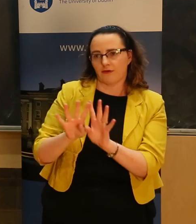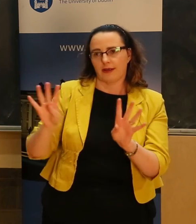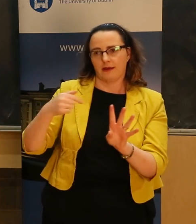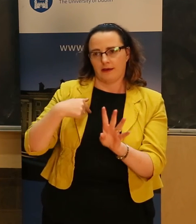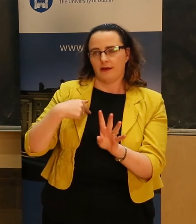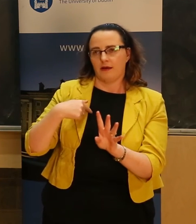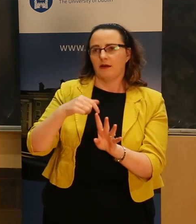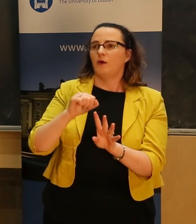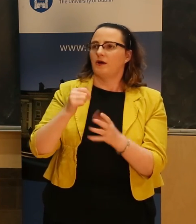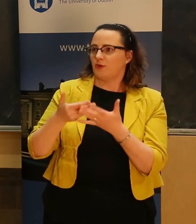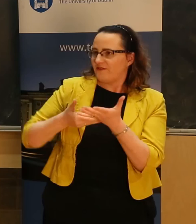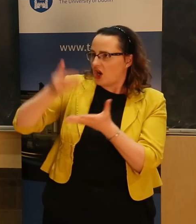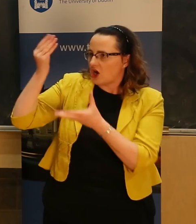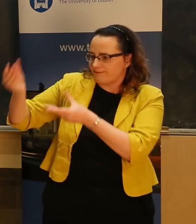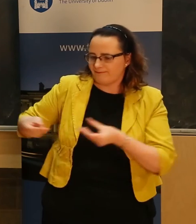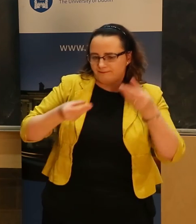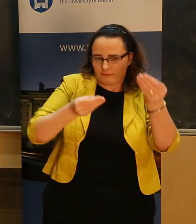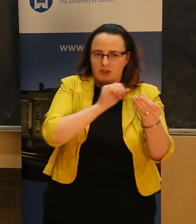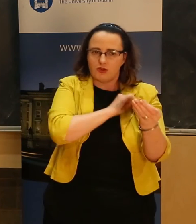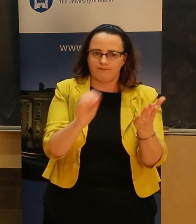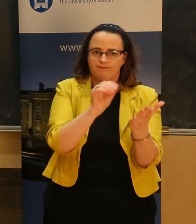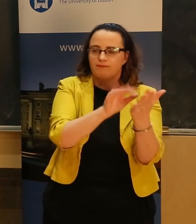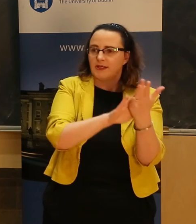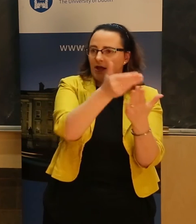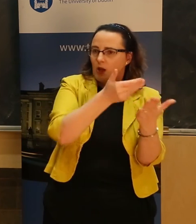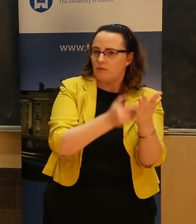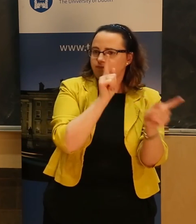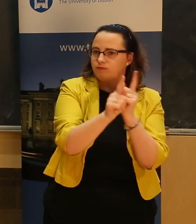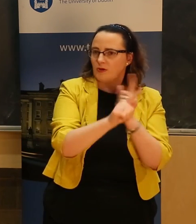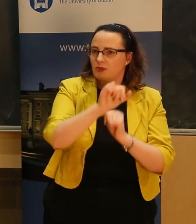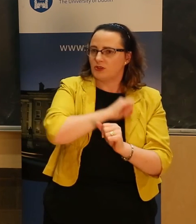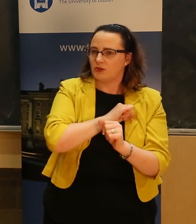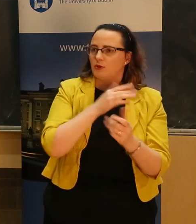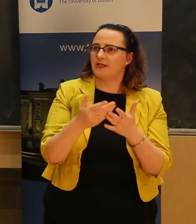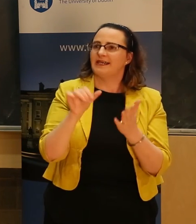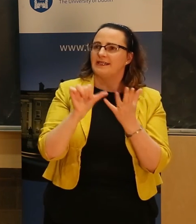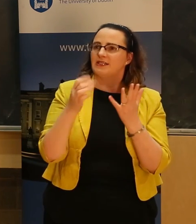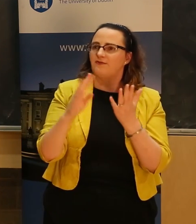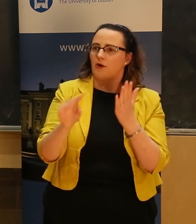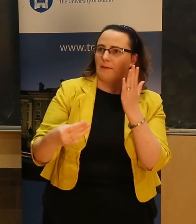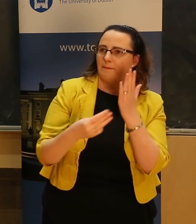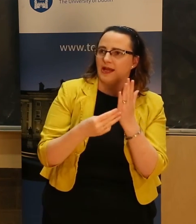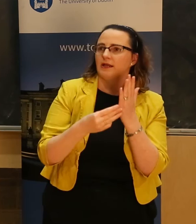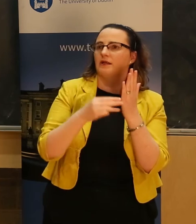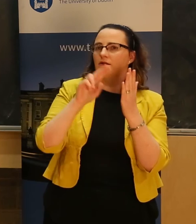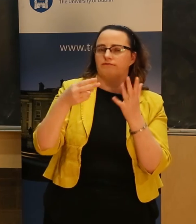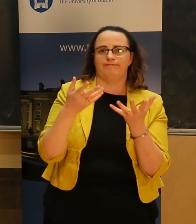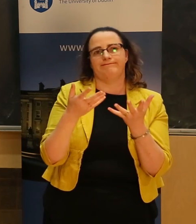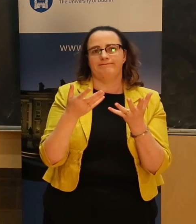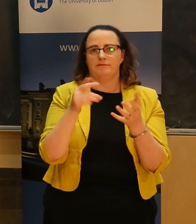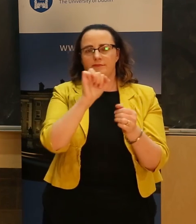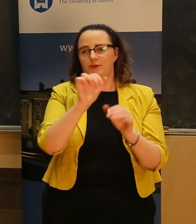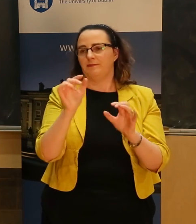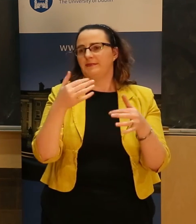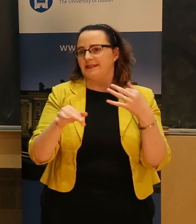lessons into legislation to prevent a recurrence of those costs, which were $64 billion gross and $40 billion net. That